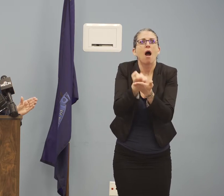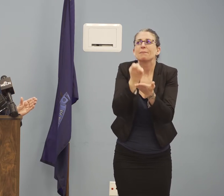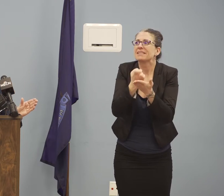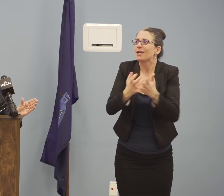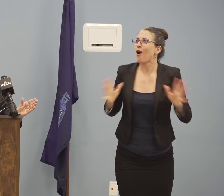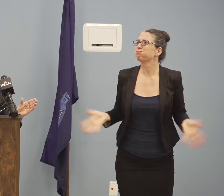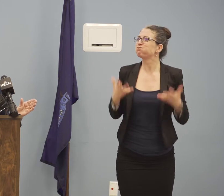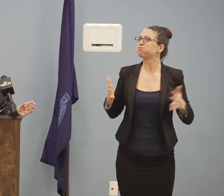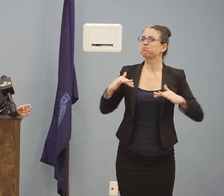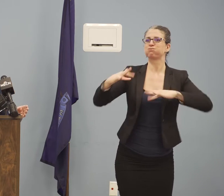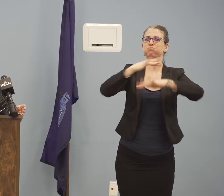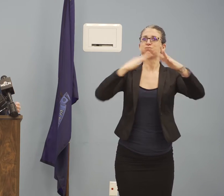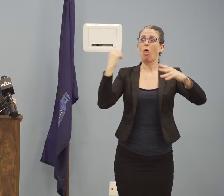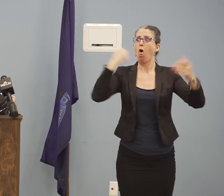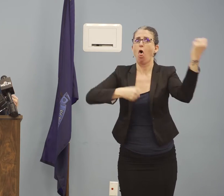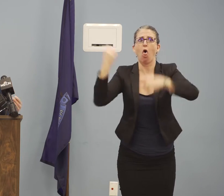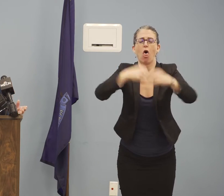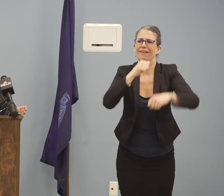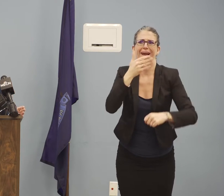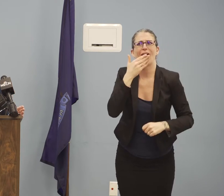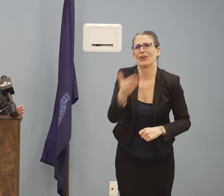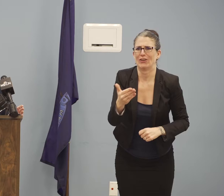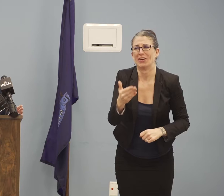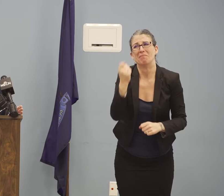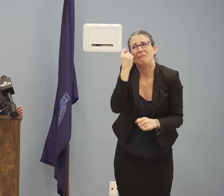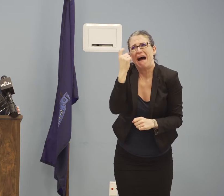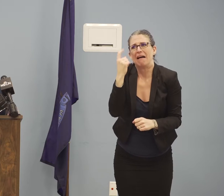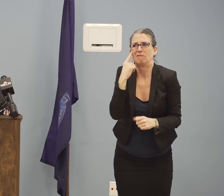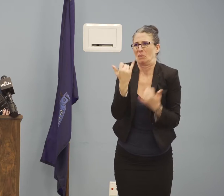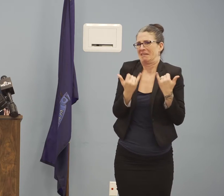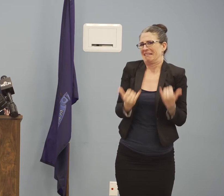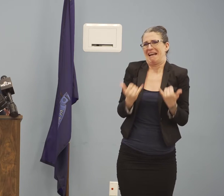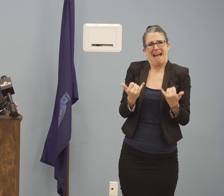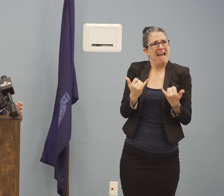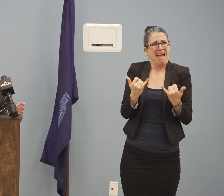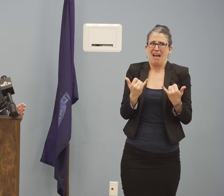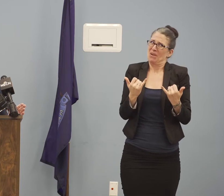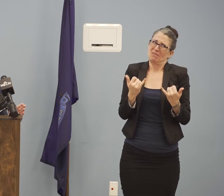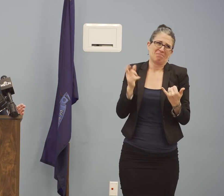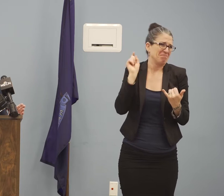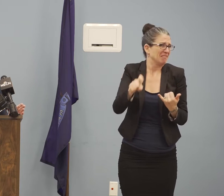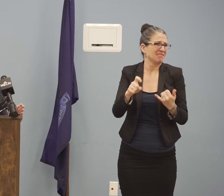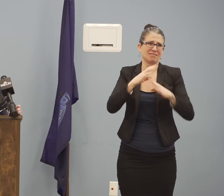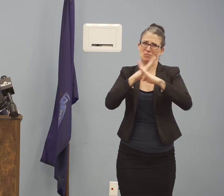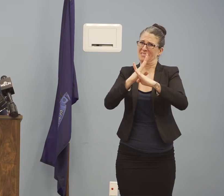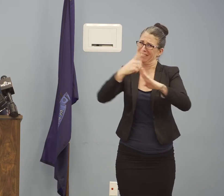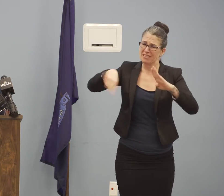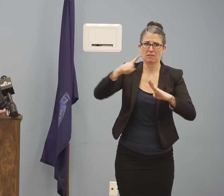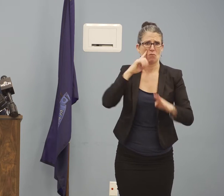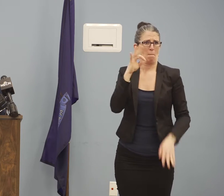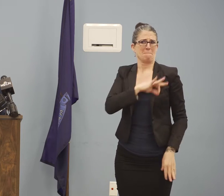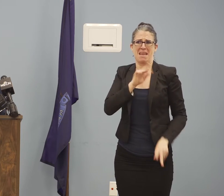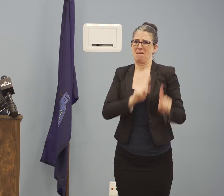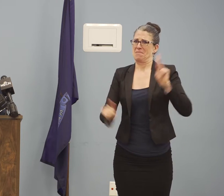lives of Maine people, people who work at and eat at our renowned restaurants and bars.